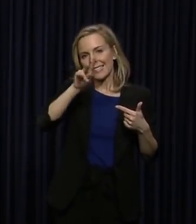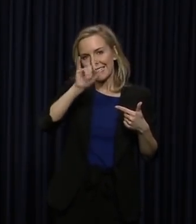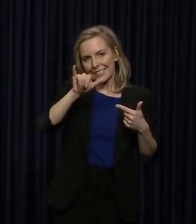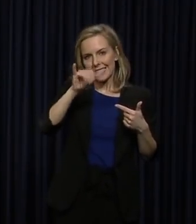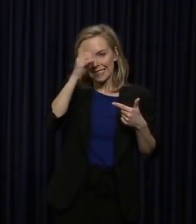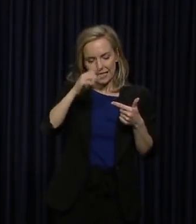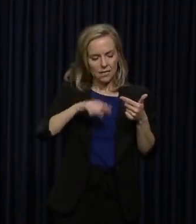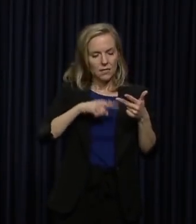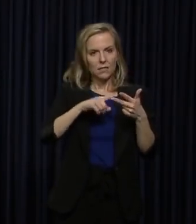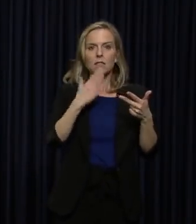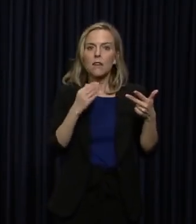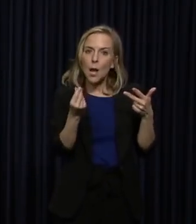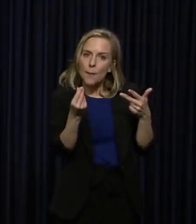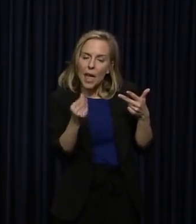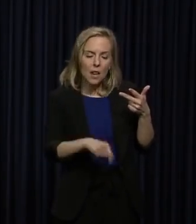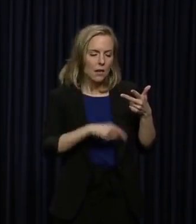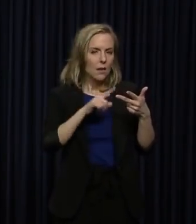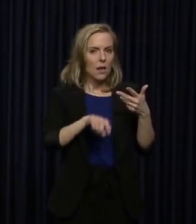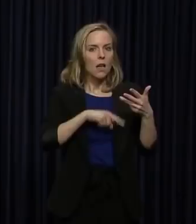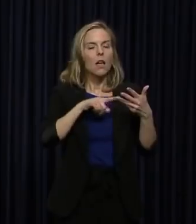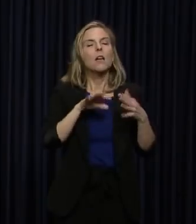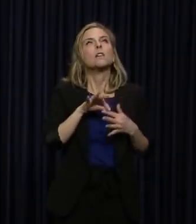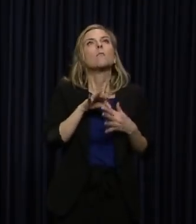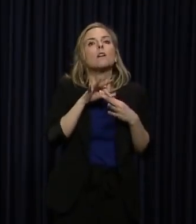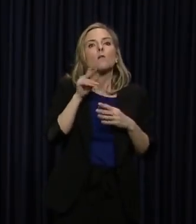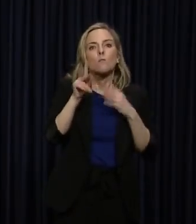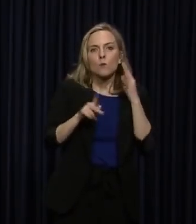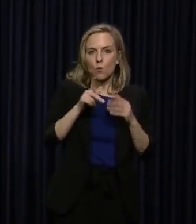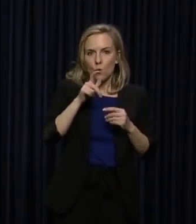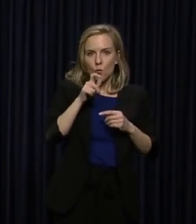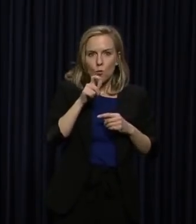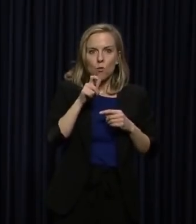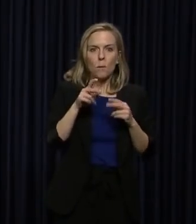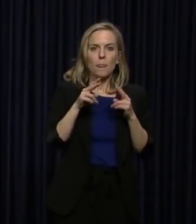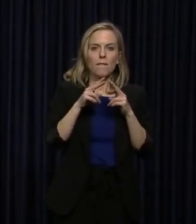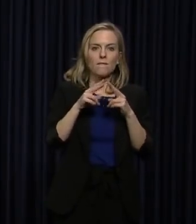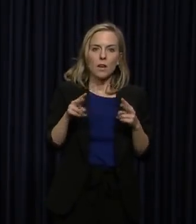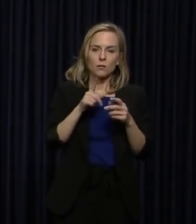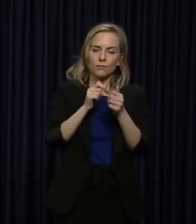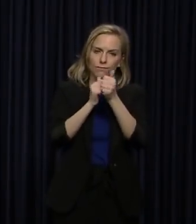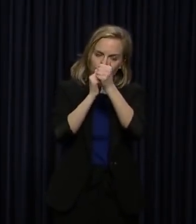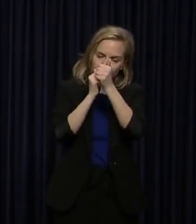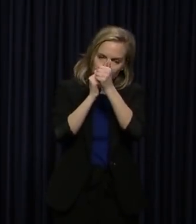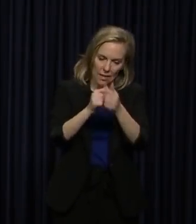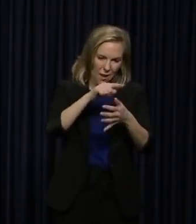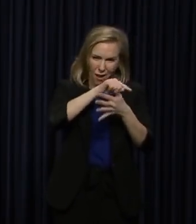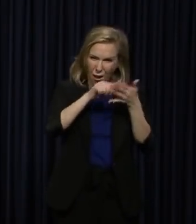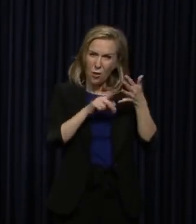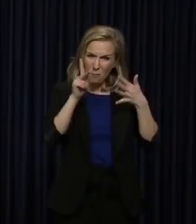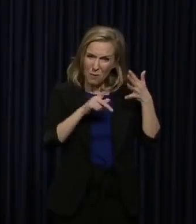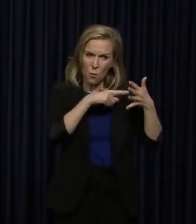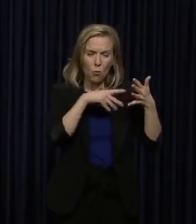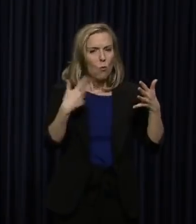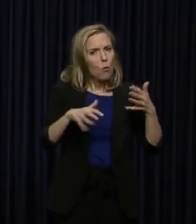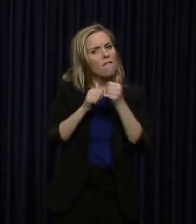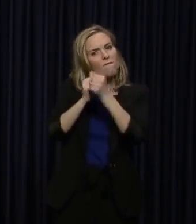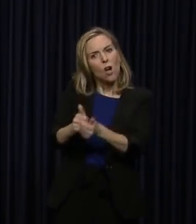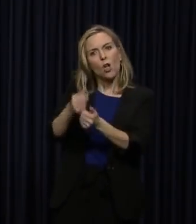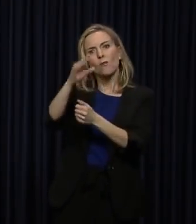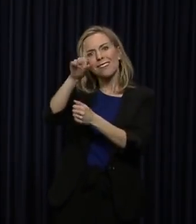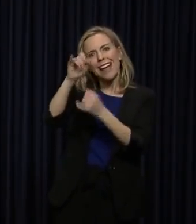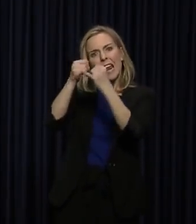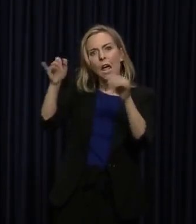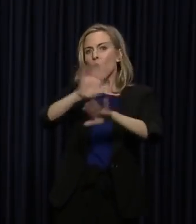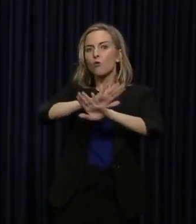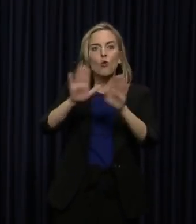diabetics, especially for those folks, very rigidly follow all of these guidelines. Don't fly.